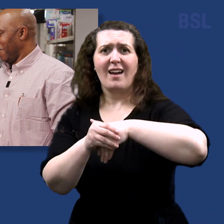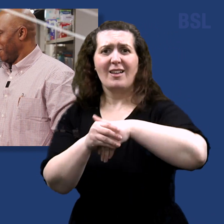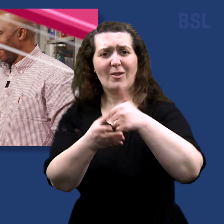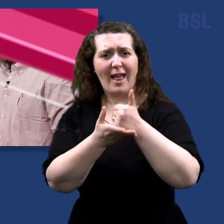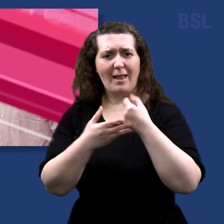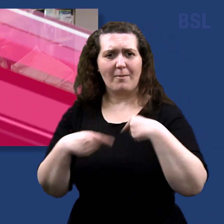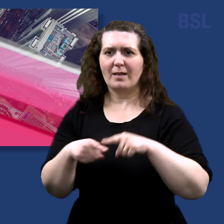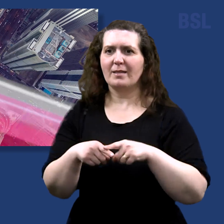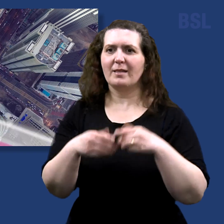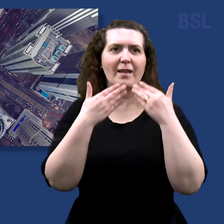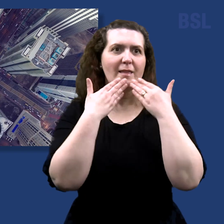Tyler.